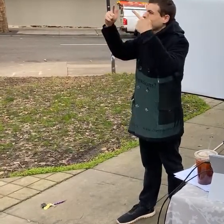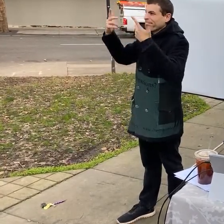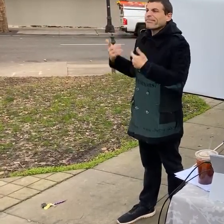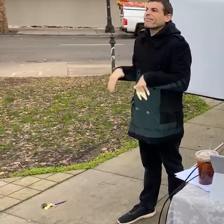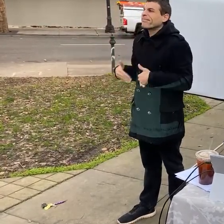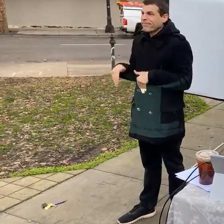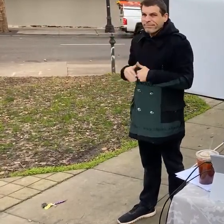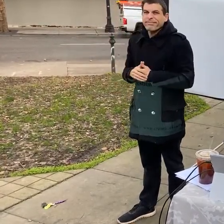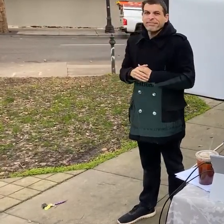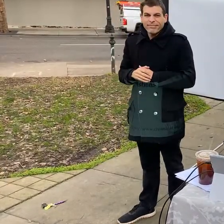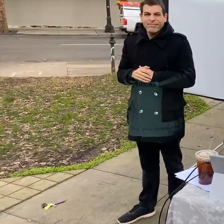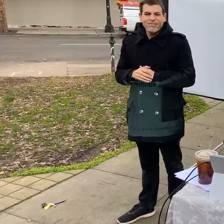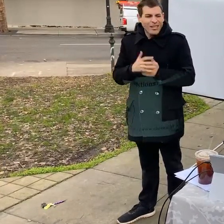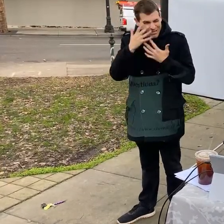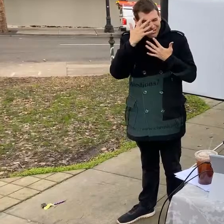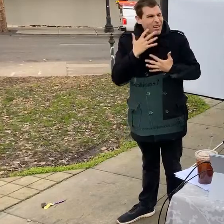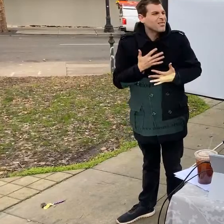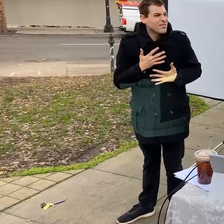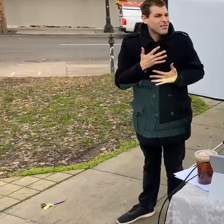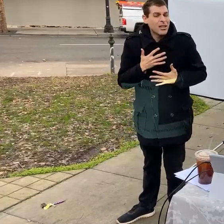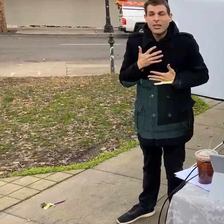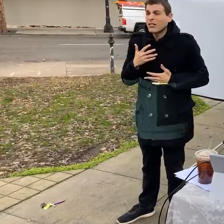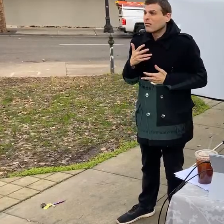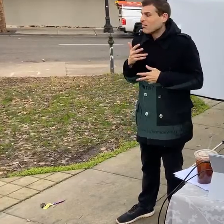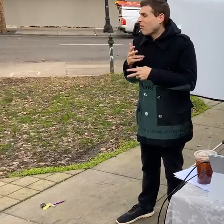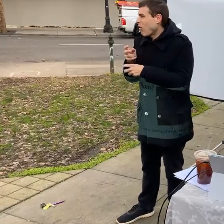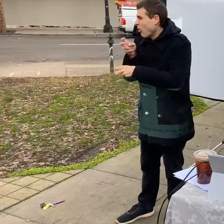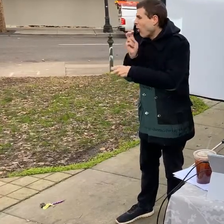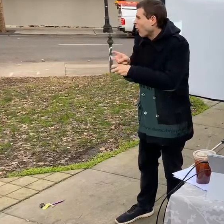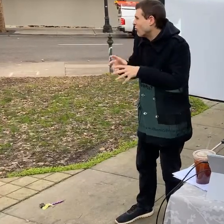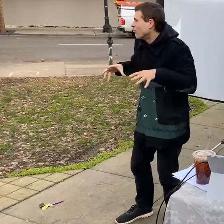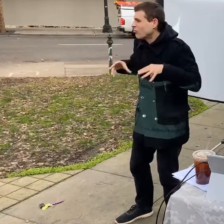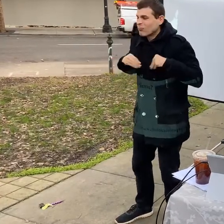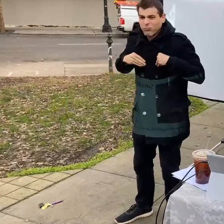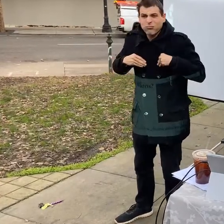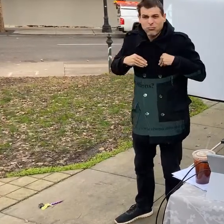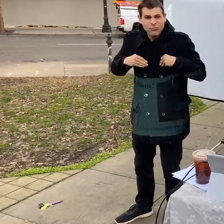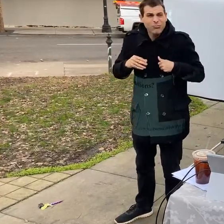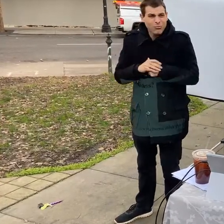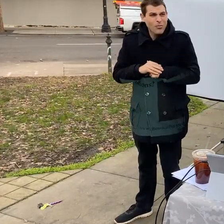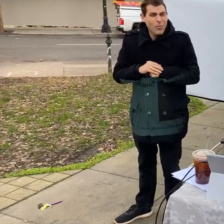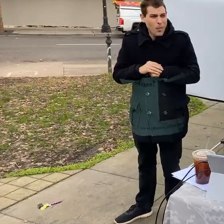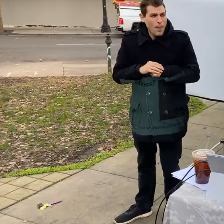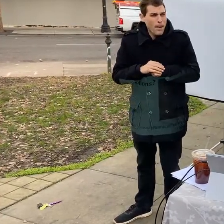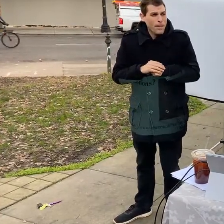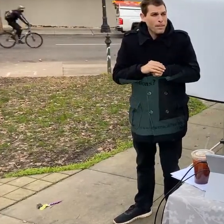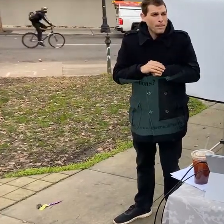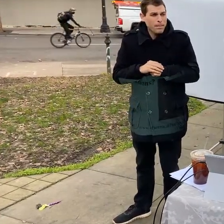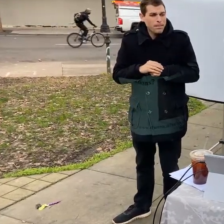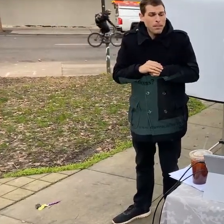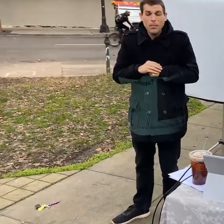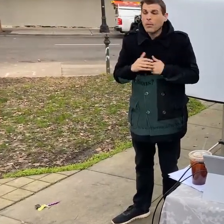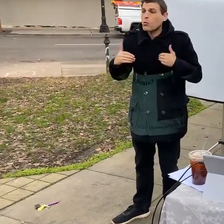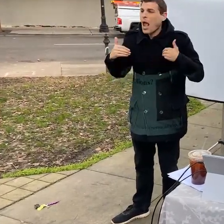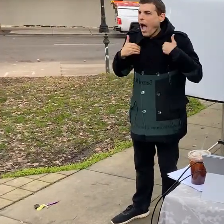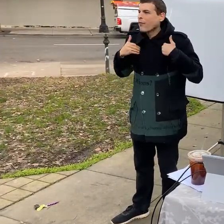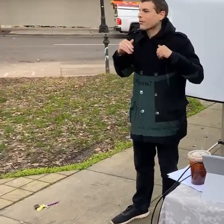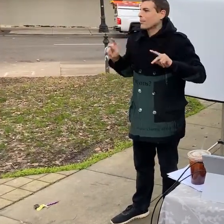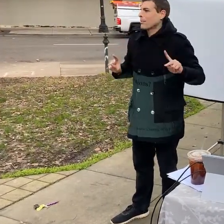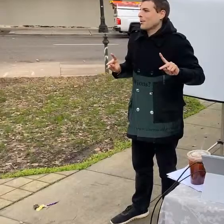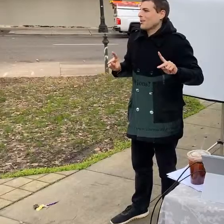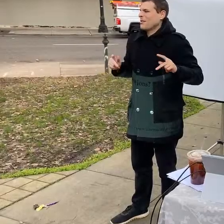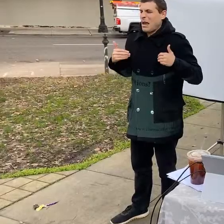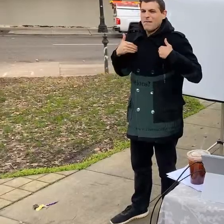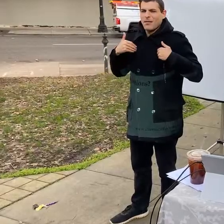you know it's difficult but i like having a community of people that have done this work and are